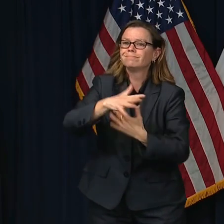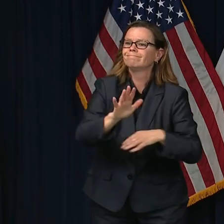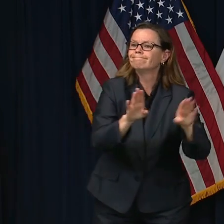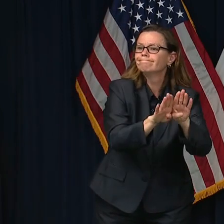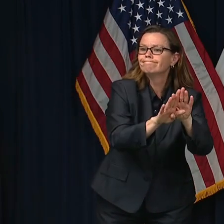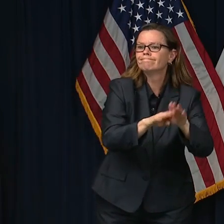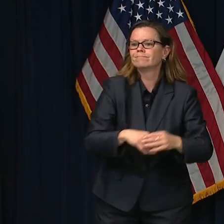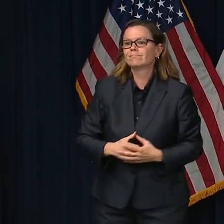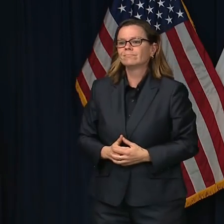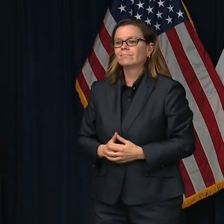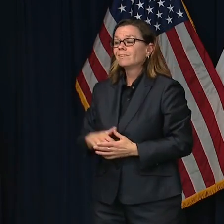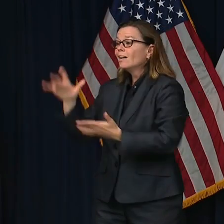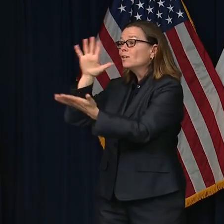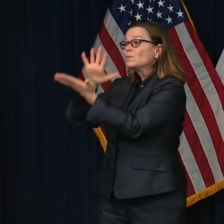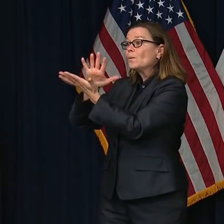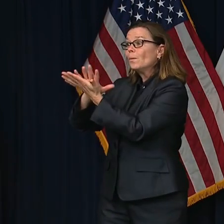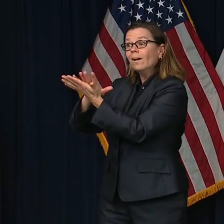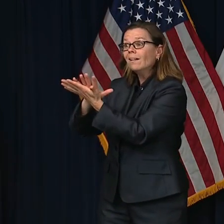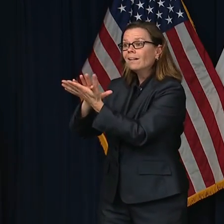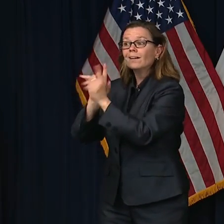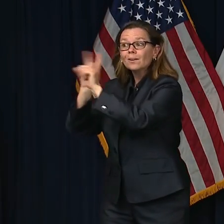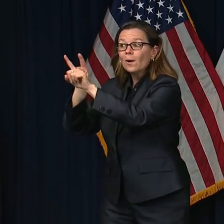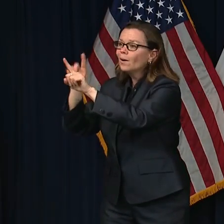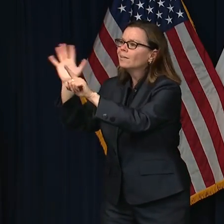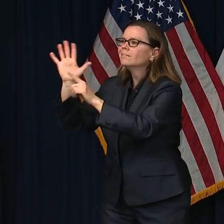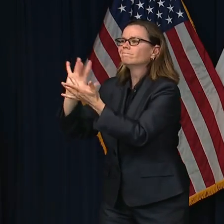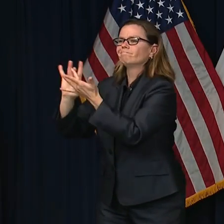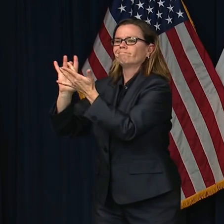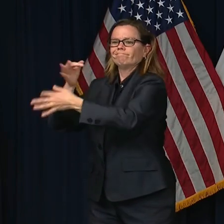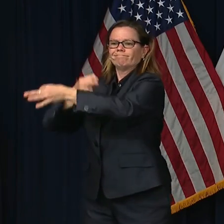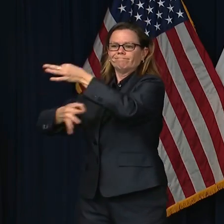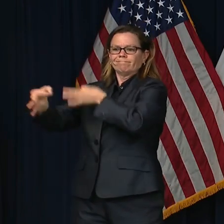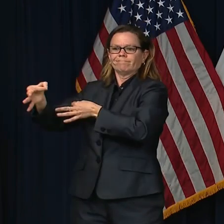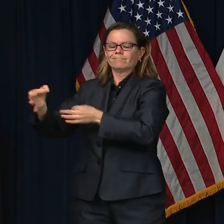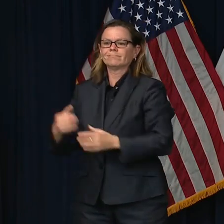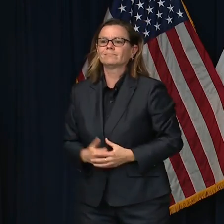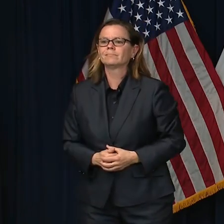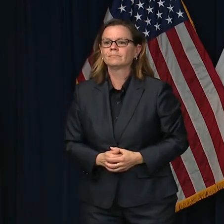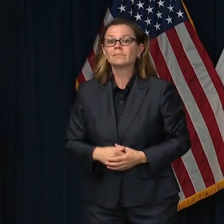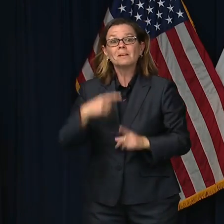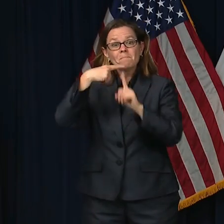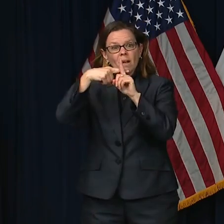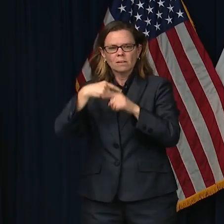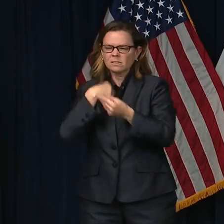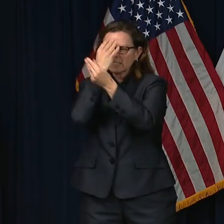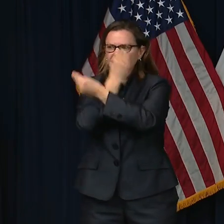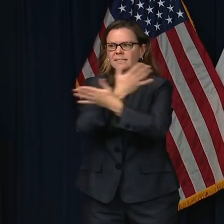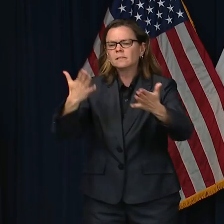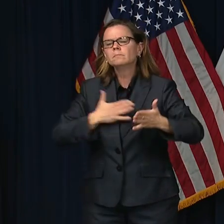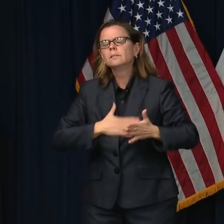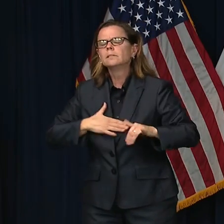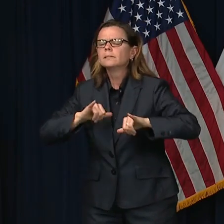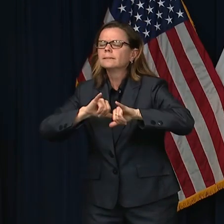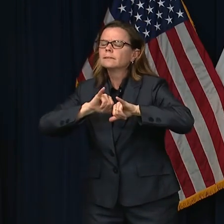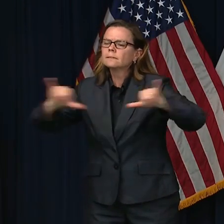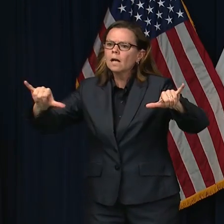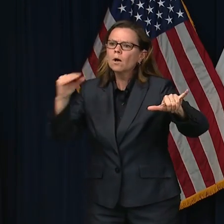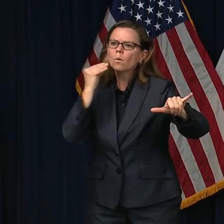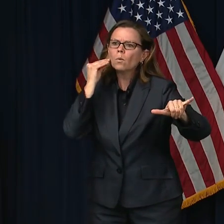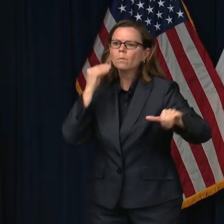instituted a stay-at-home order following the best advice available from epidemiologists, scientists,